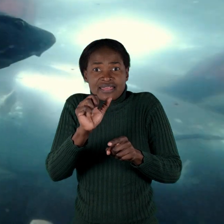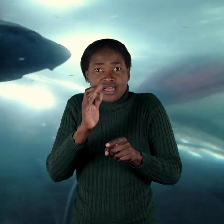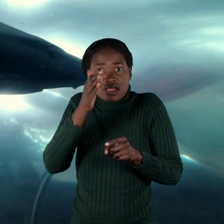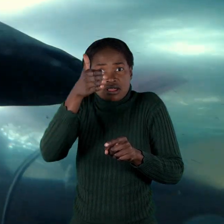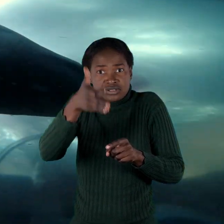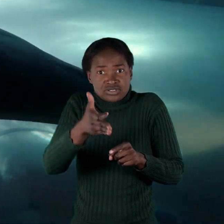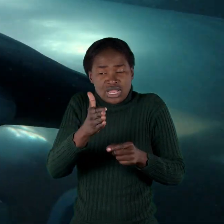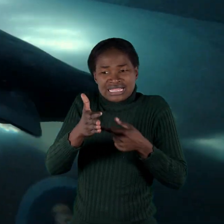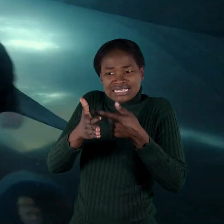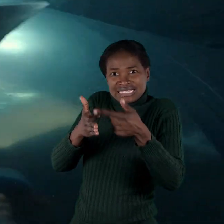bodies.